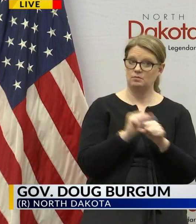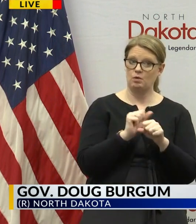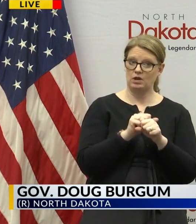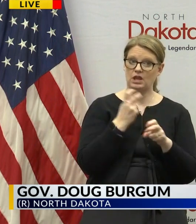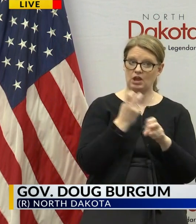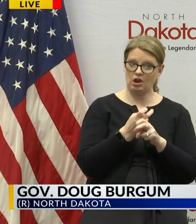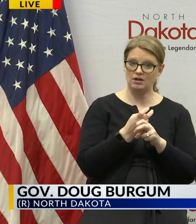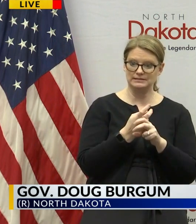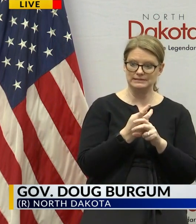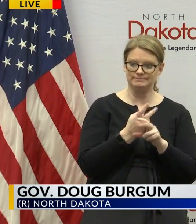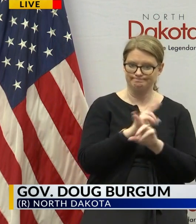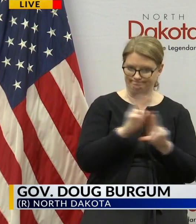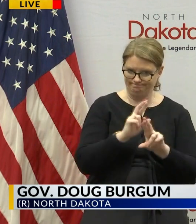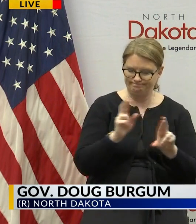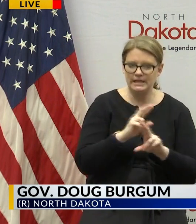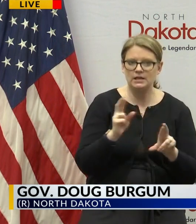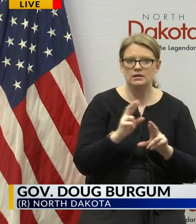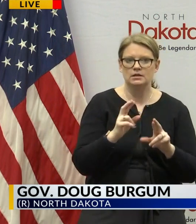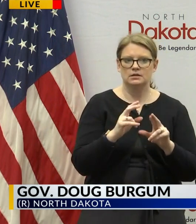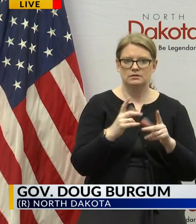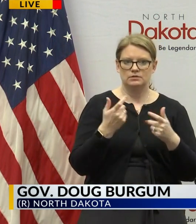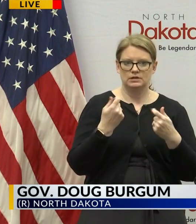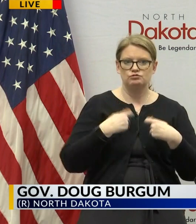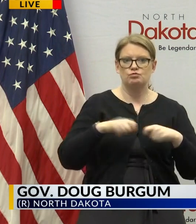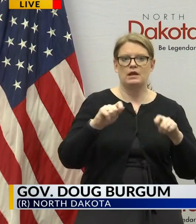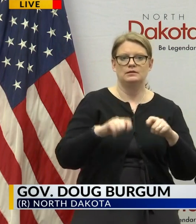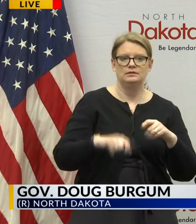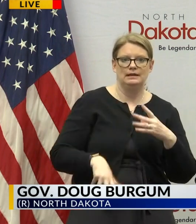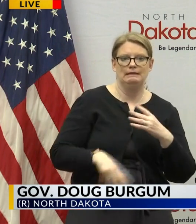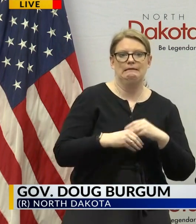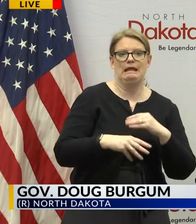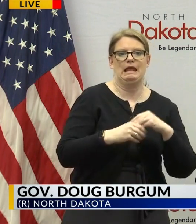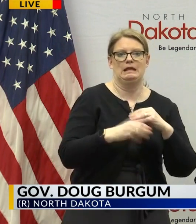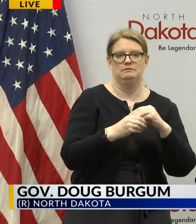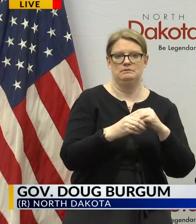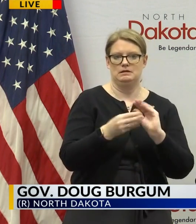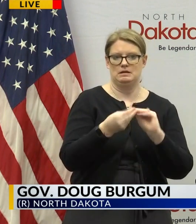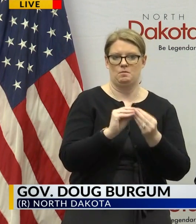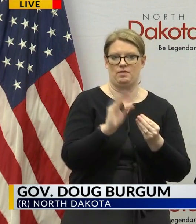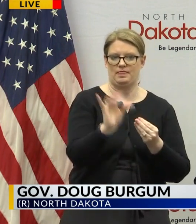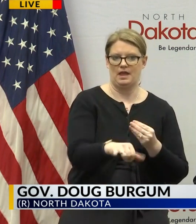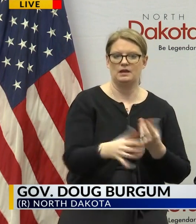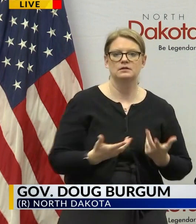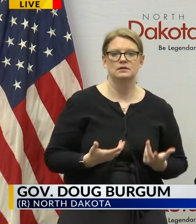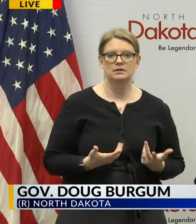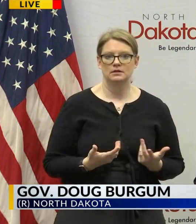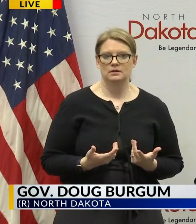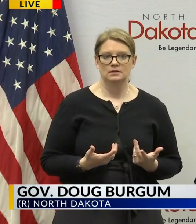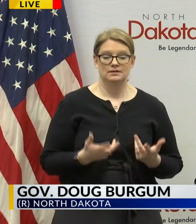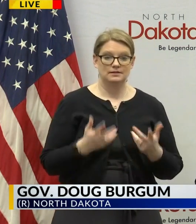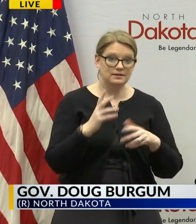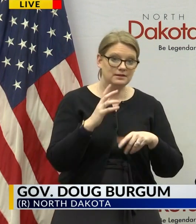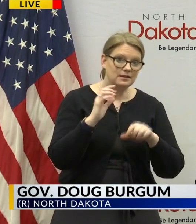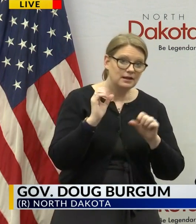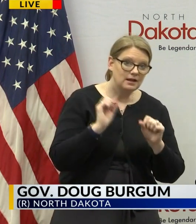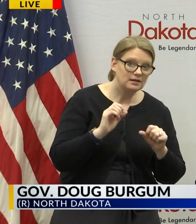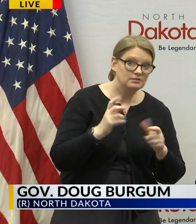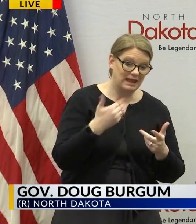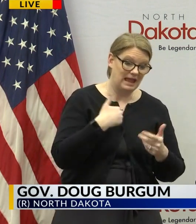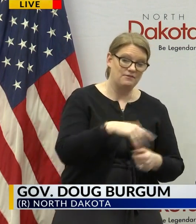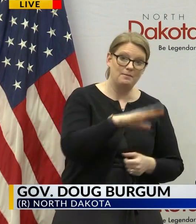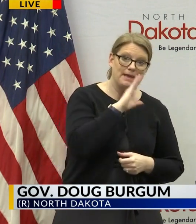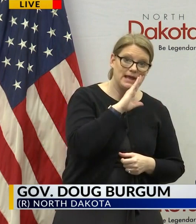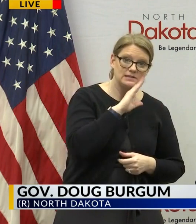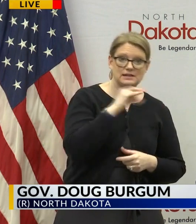we're going to try to keep keep growing that keep growing that number but again capacity it's do we have beds yes we got